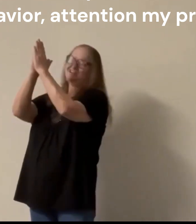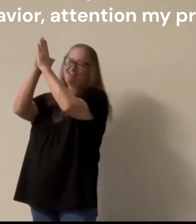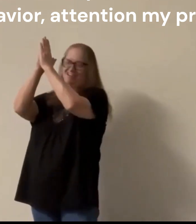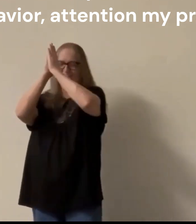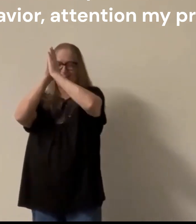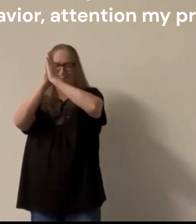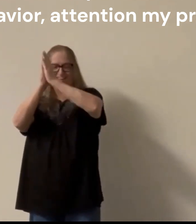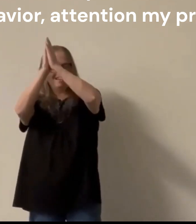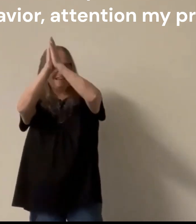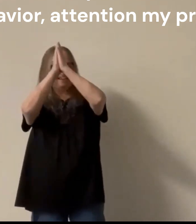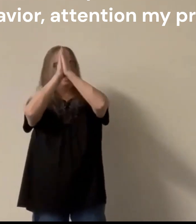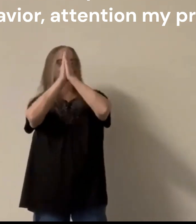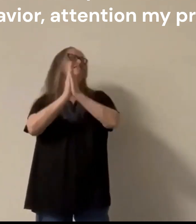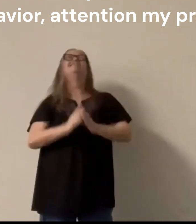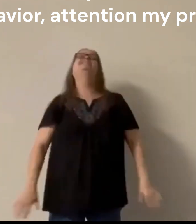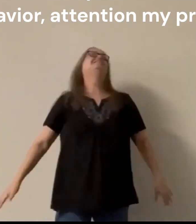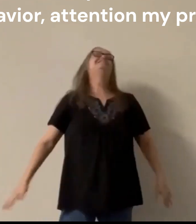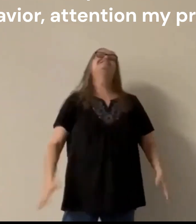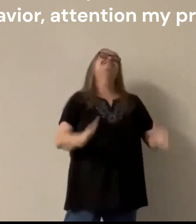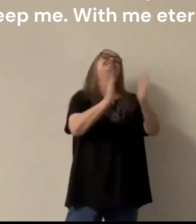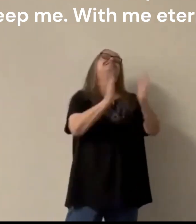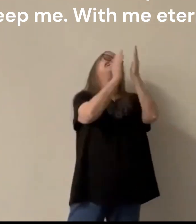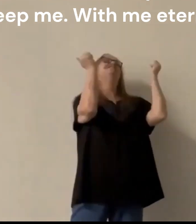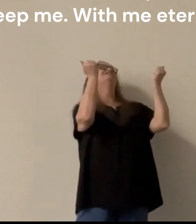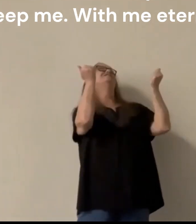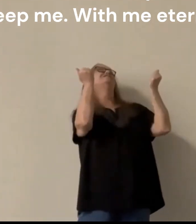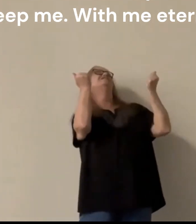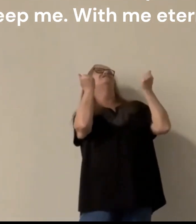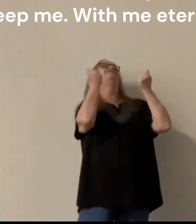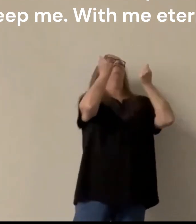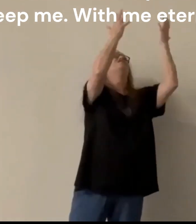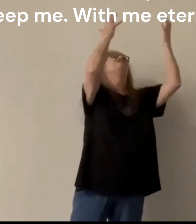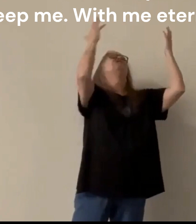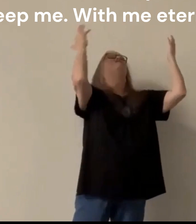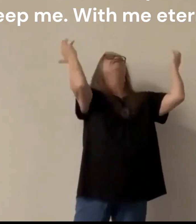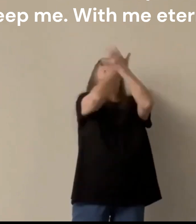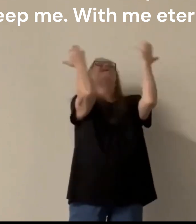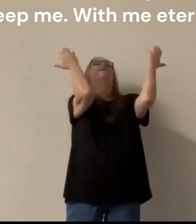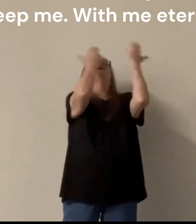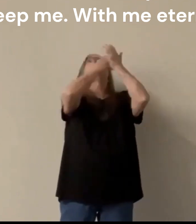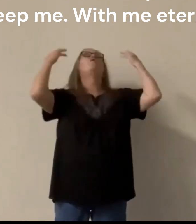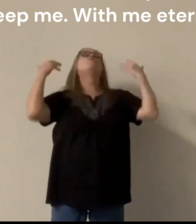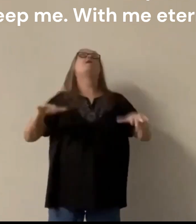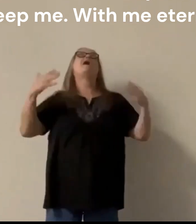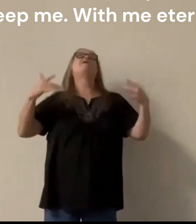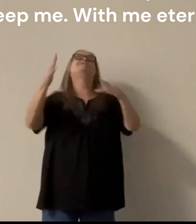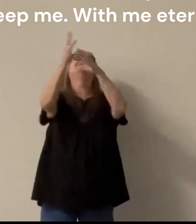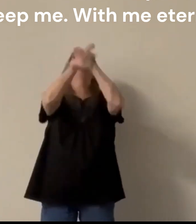My grandmother has houses in New York and Newport. It'll be dull, but not uncomfortable.